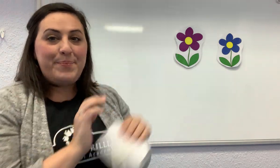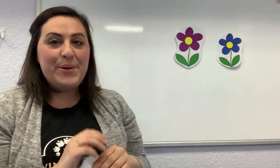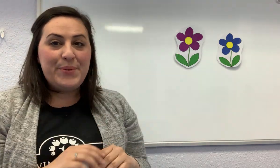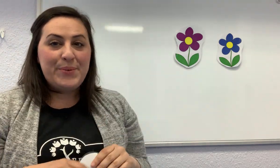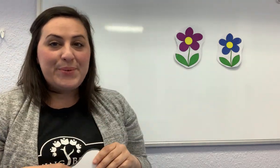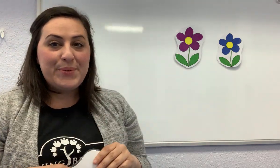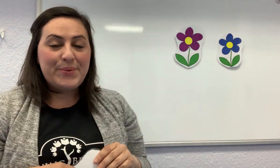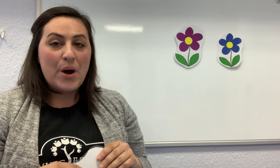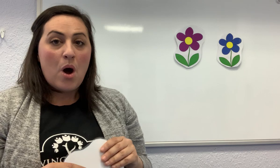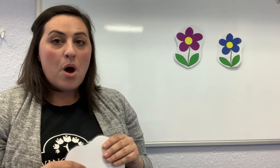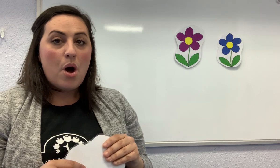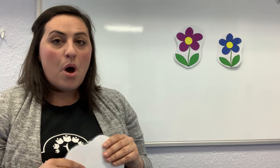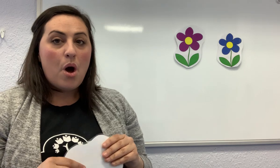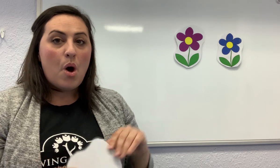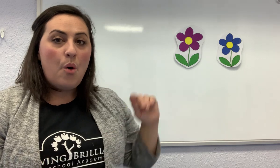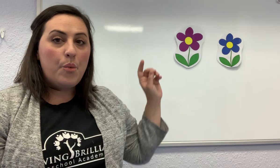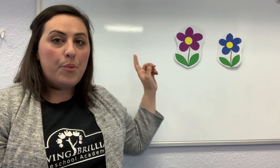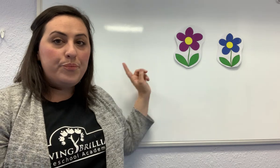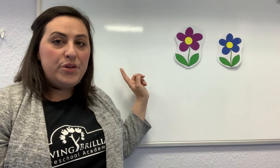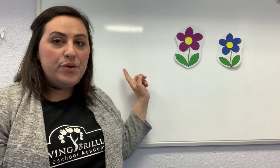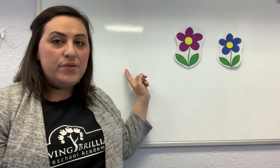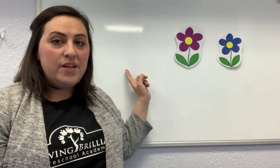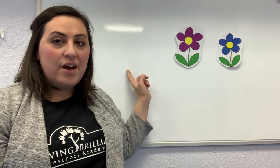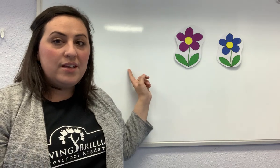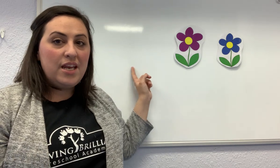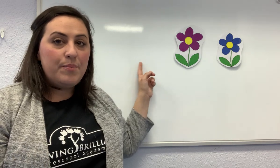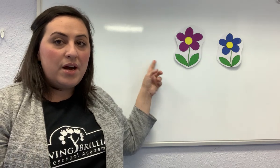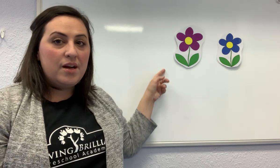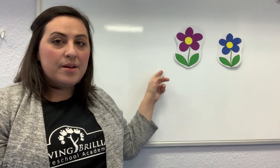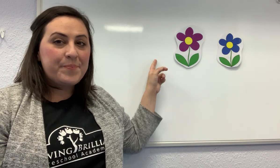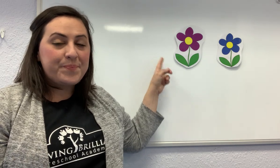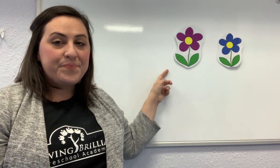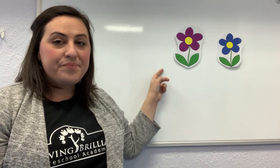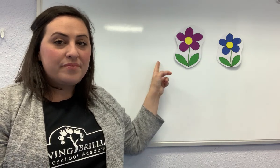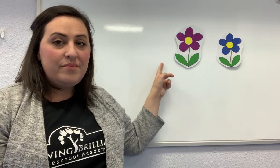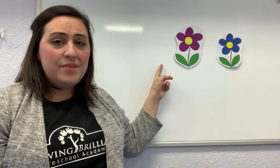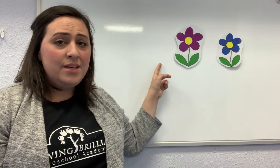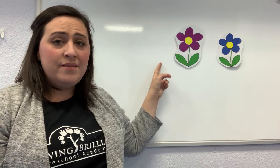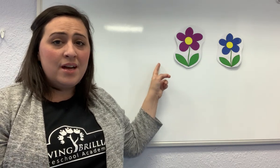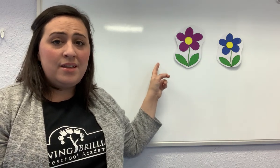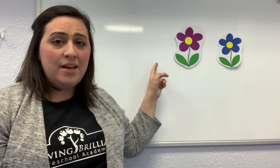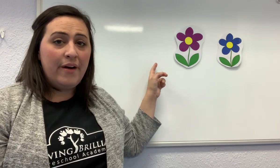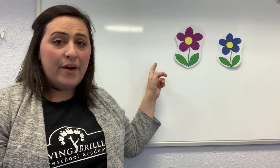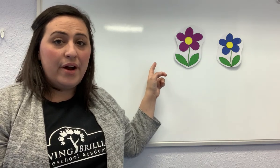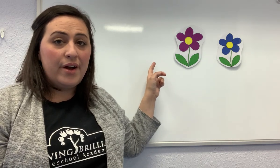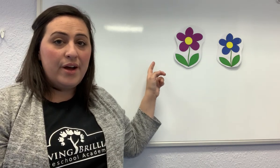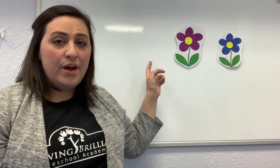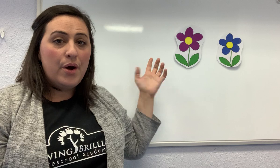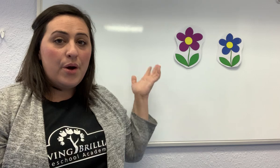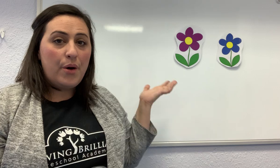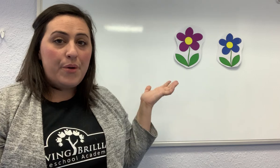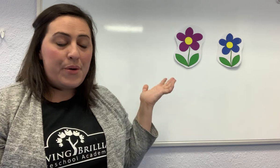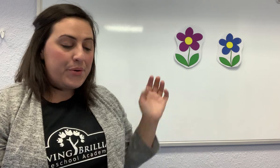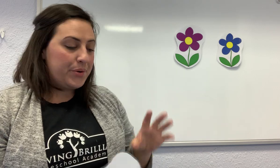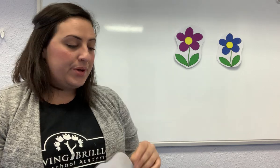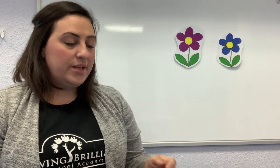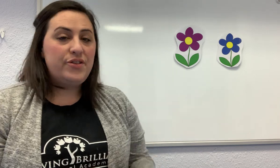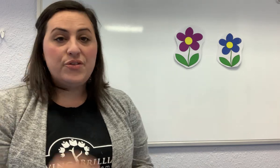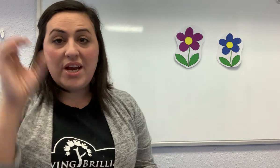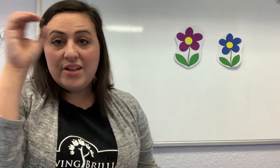boo. Oh, do you see our ladybug? He's not there. Oh, let's try to